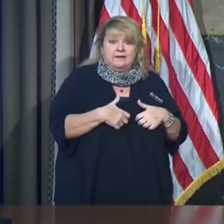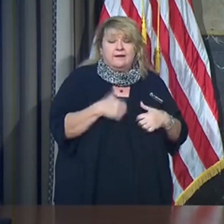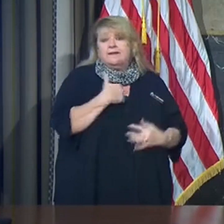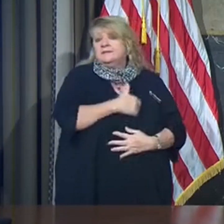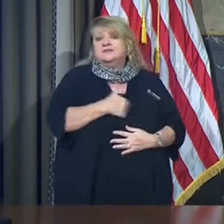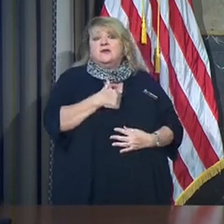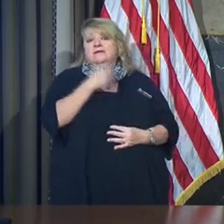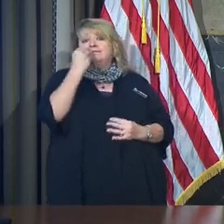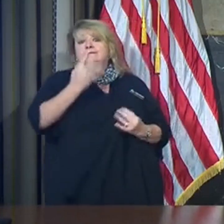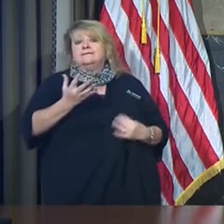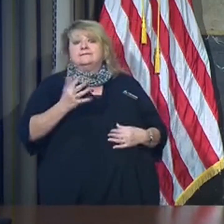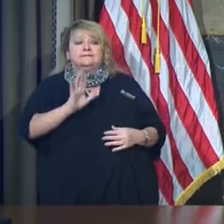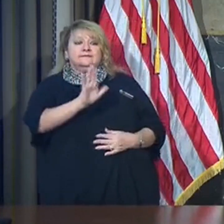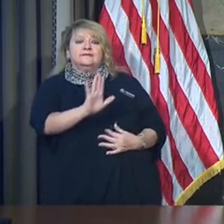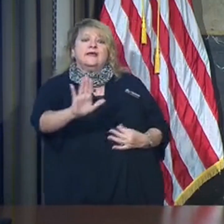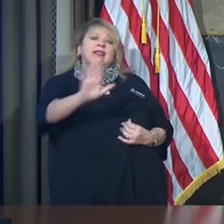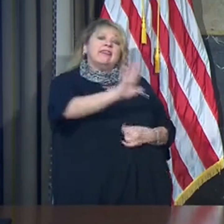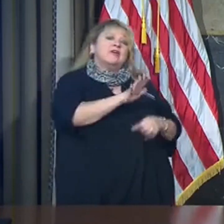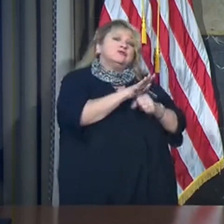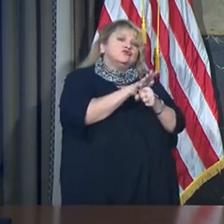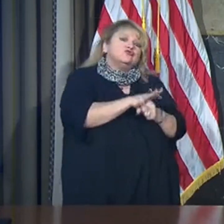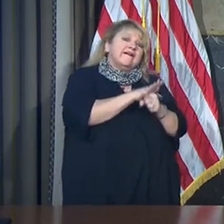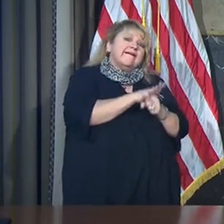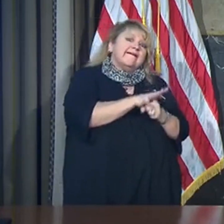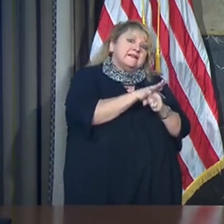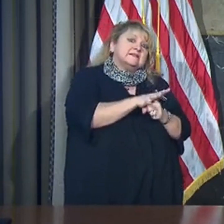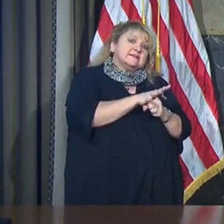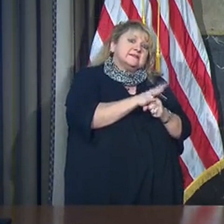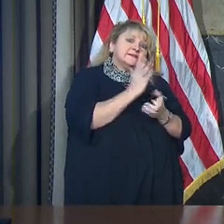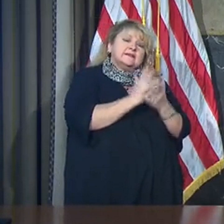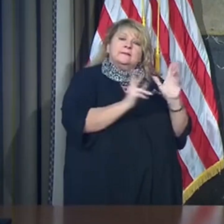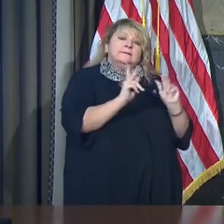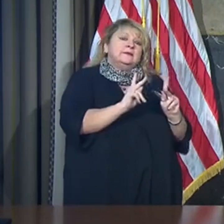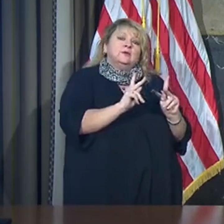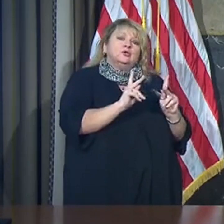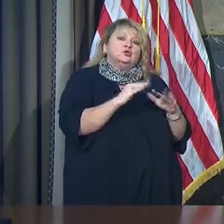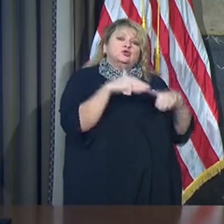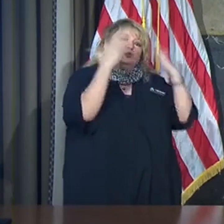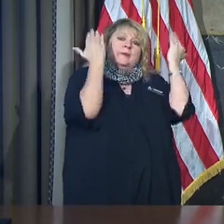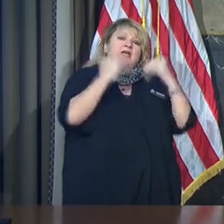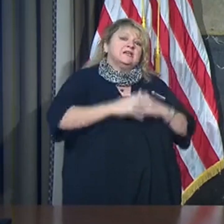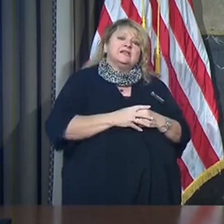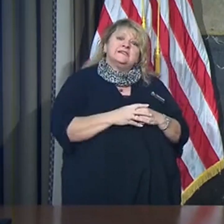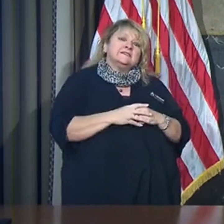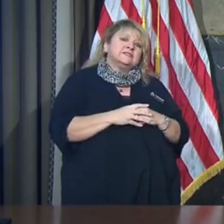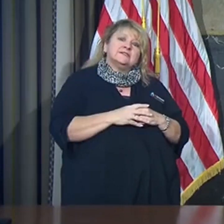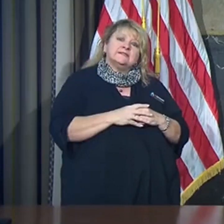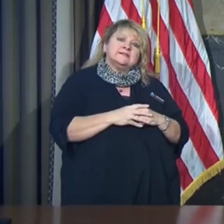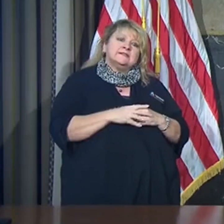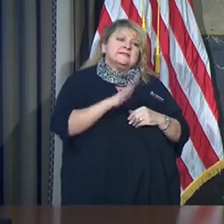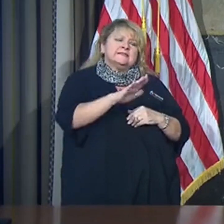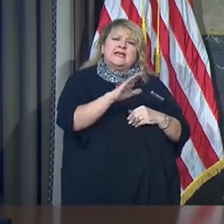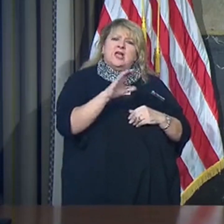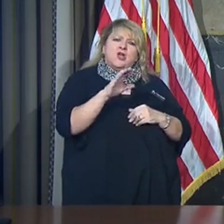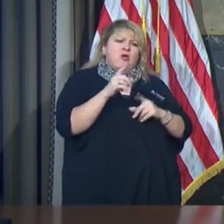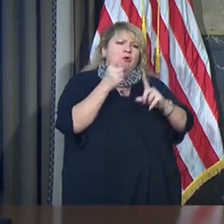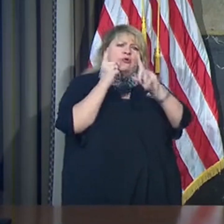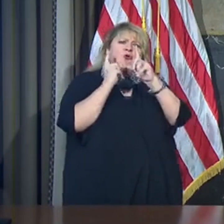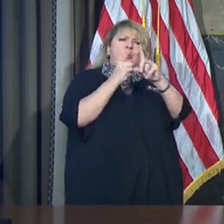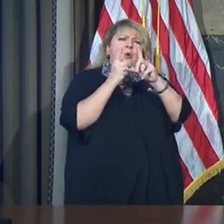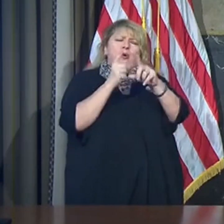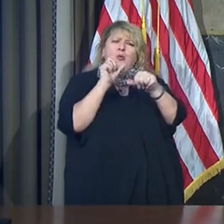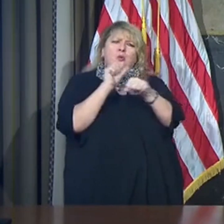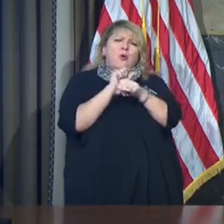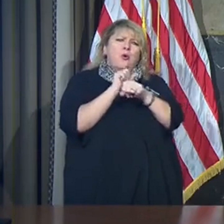regret to tell you that the stress on the health care team and certain individuals has become too much, and despite their career aspirations